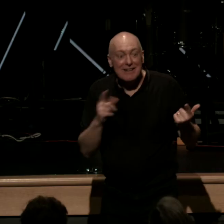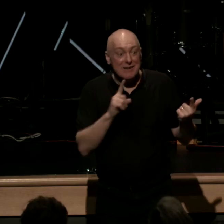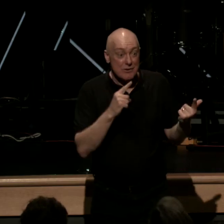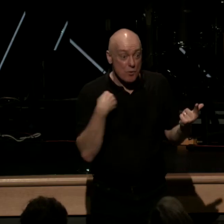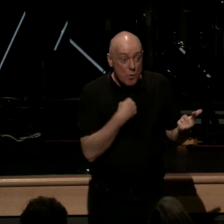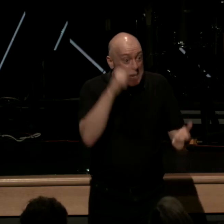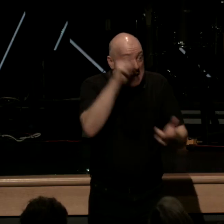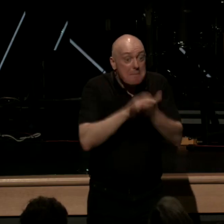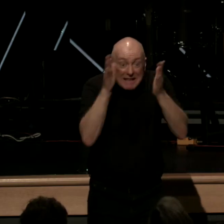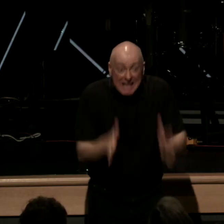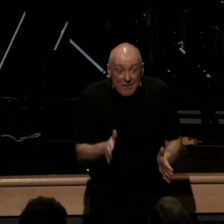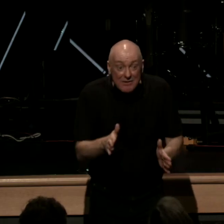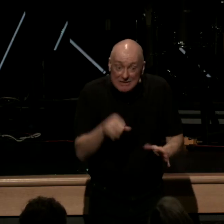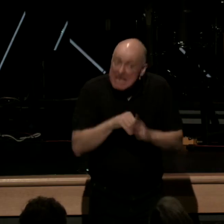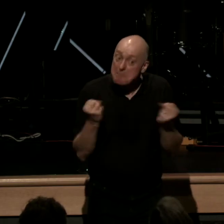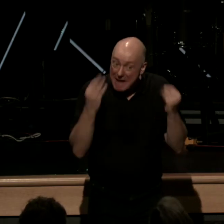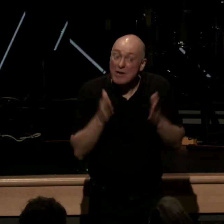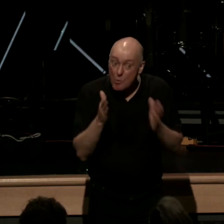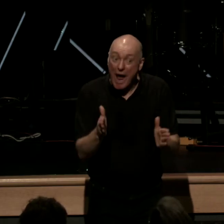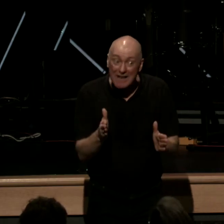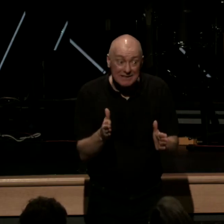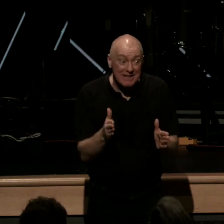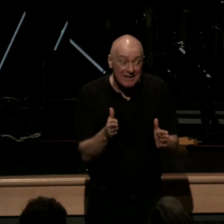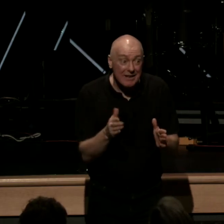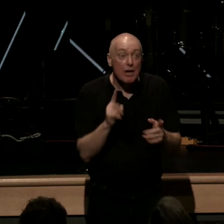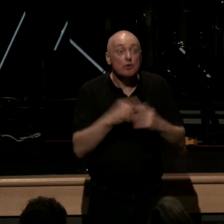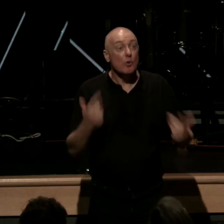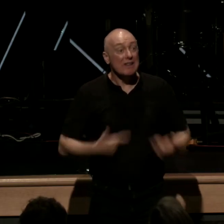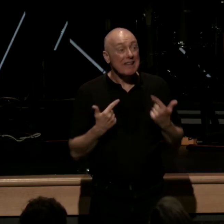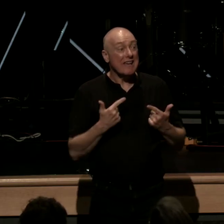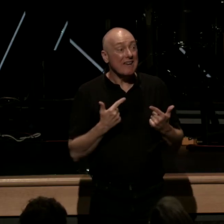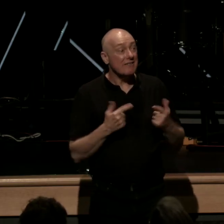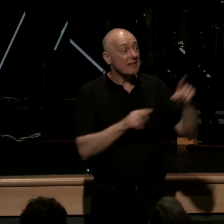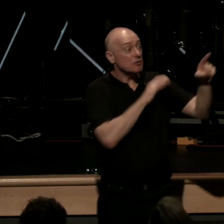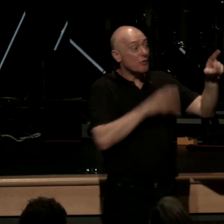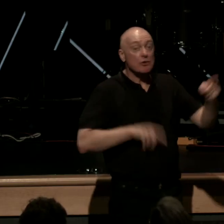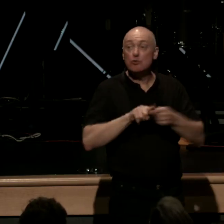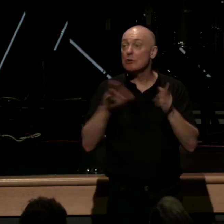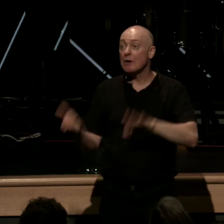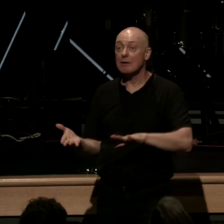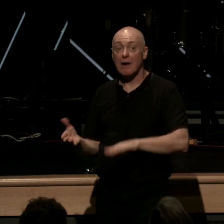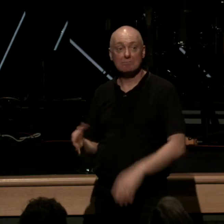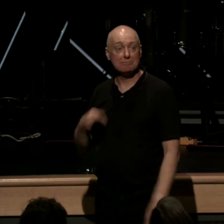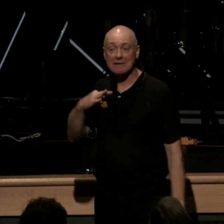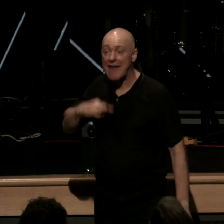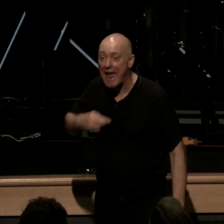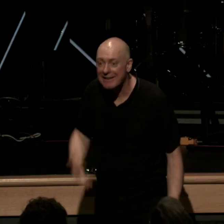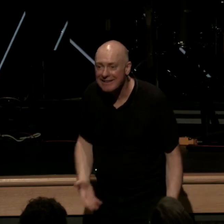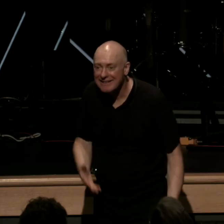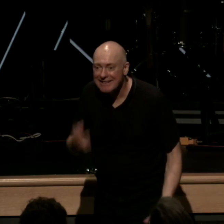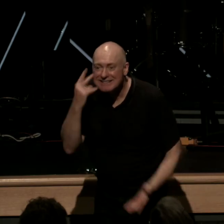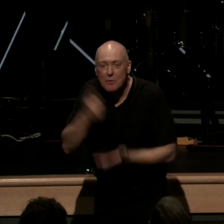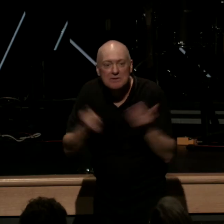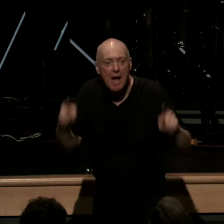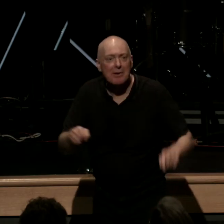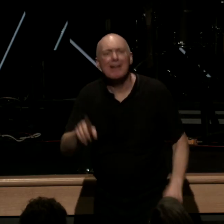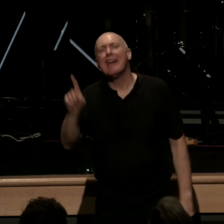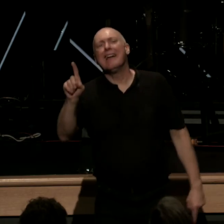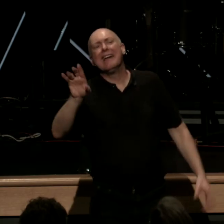in many ways Paul says to live is Christ to die is gain you see what's happening here death wears your victory death wears your